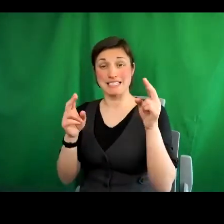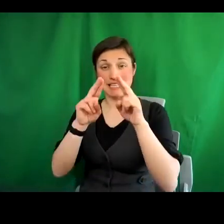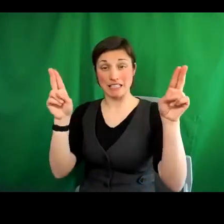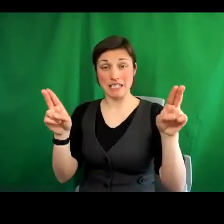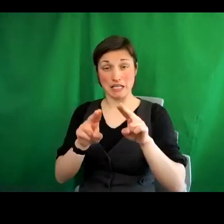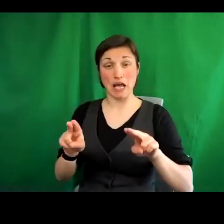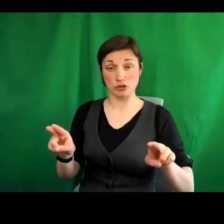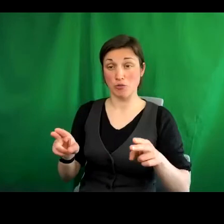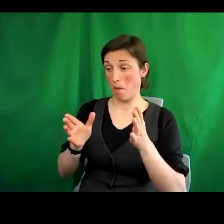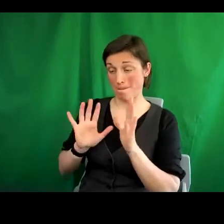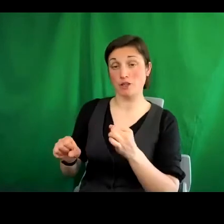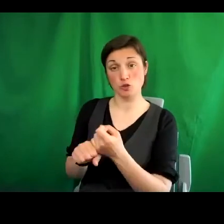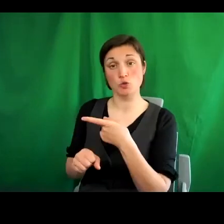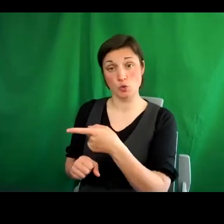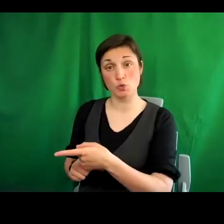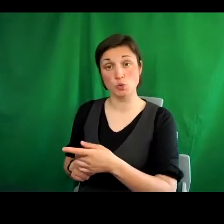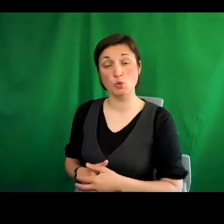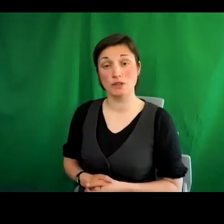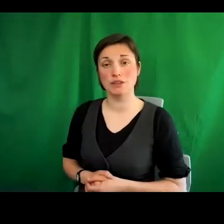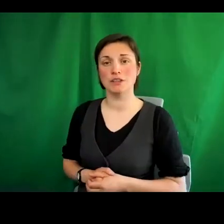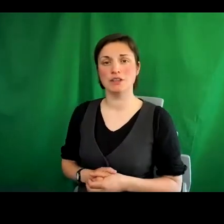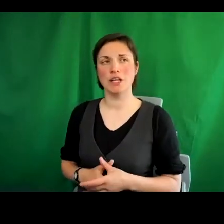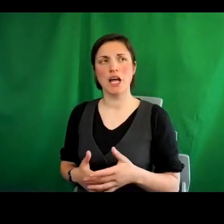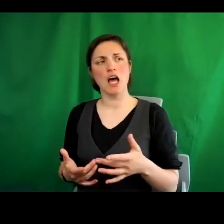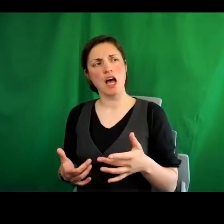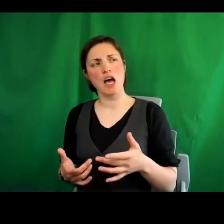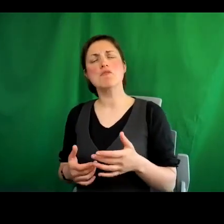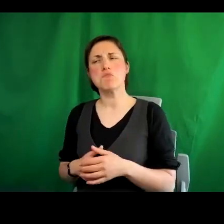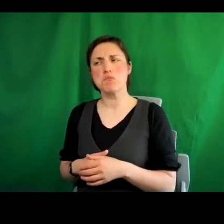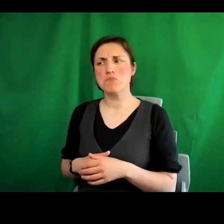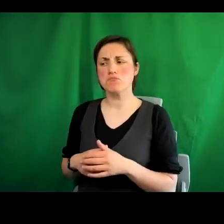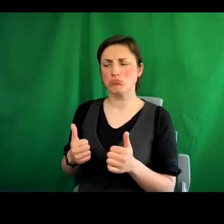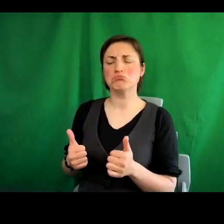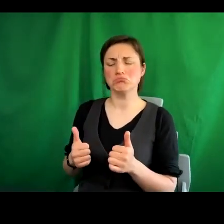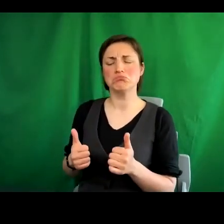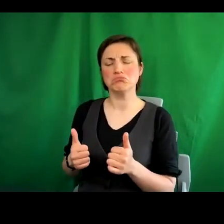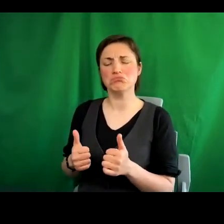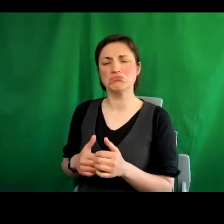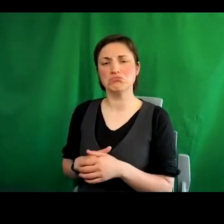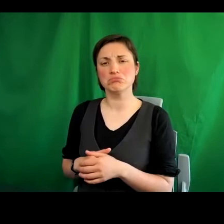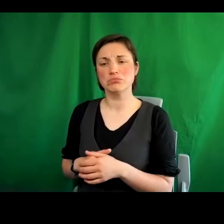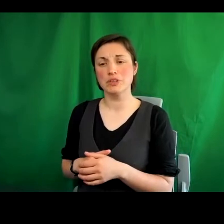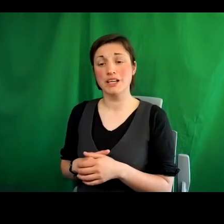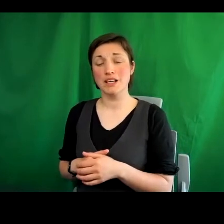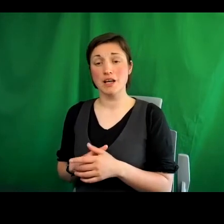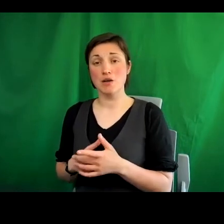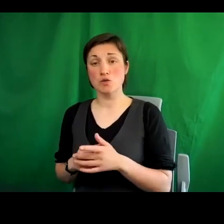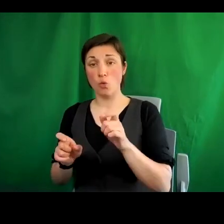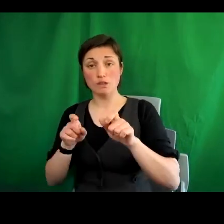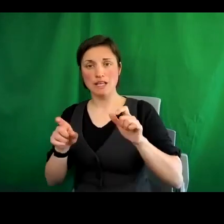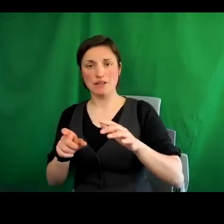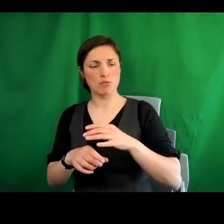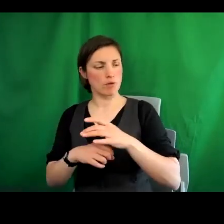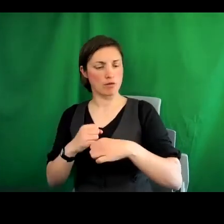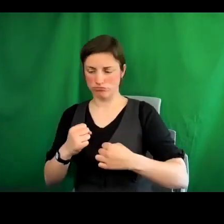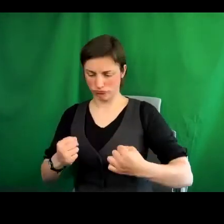stretch, but nevertheless, a stretch and a connection worth making. So the tenants became very empowered and then a